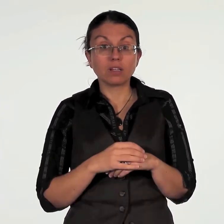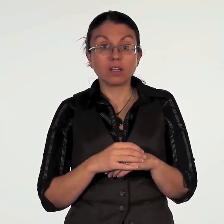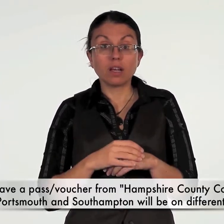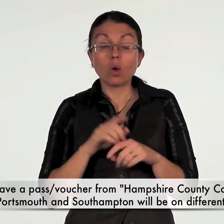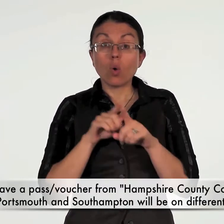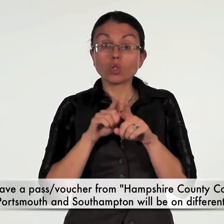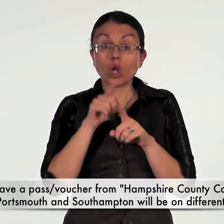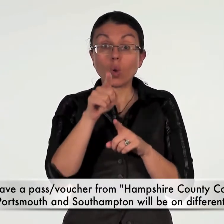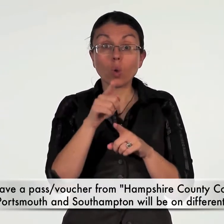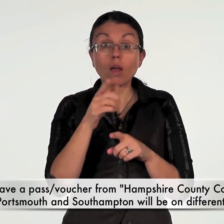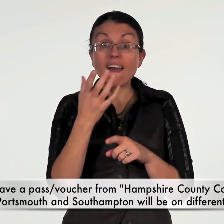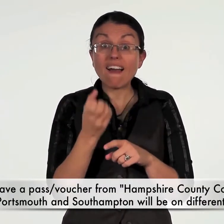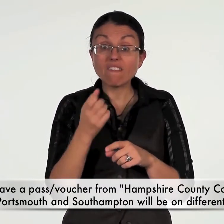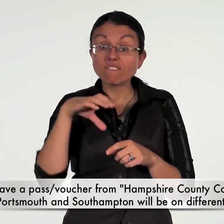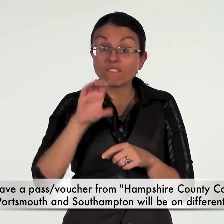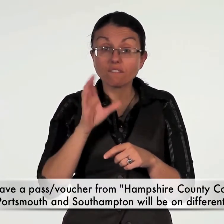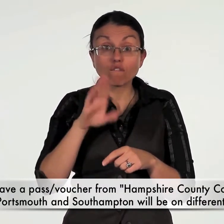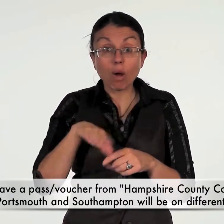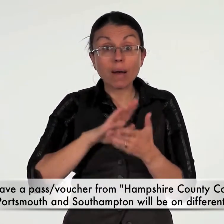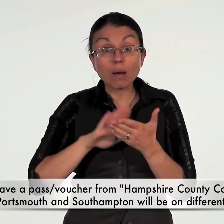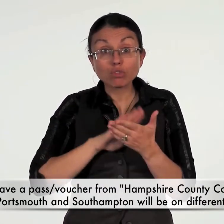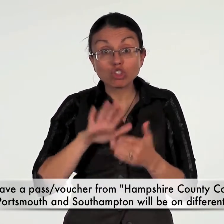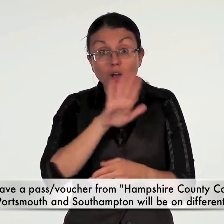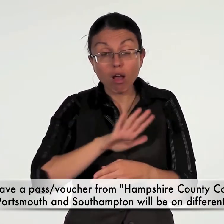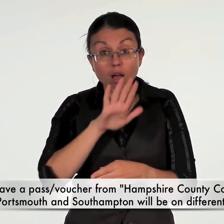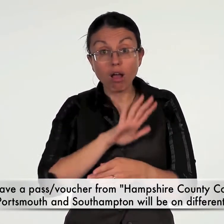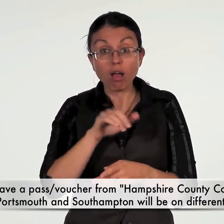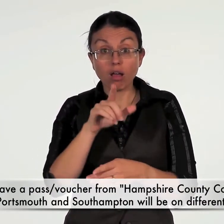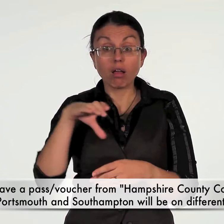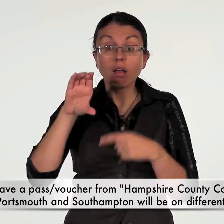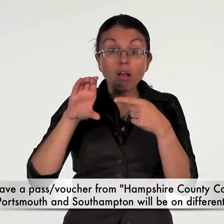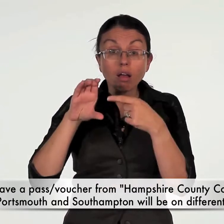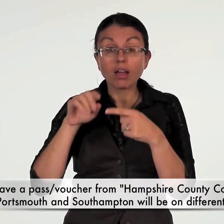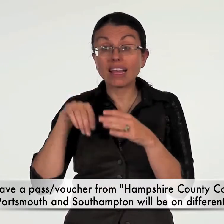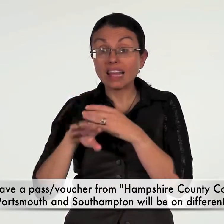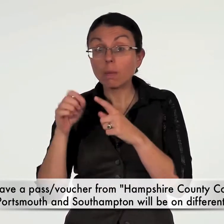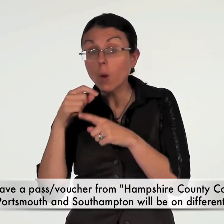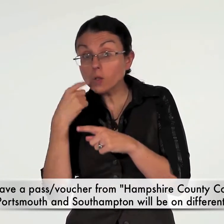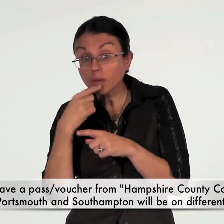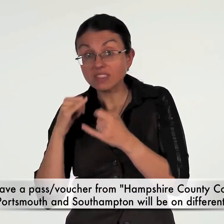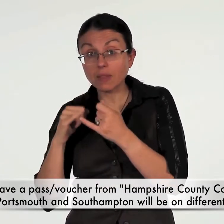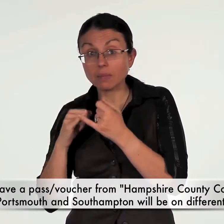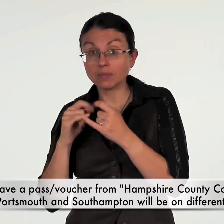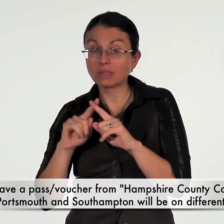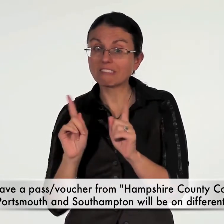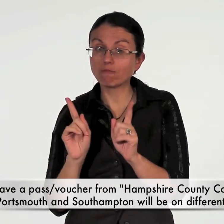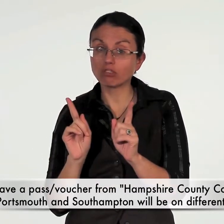If you have a pass voucher from Hampshire County Council, using it in Portsmouth and Southampton will be on different